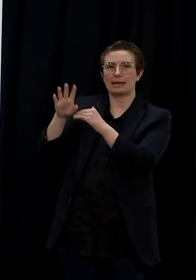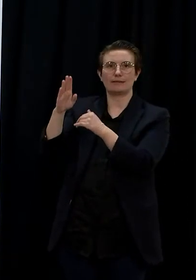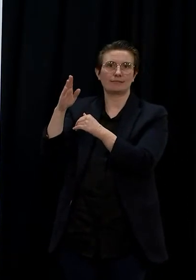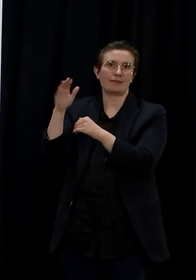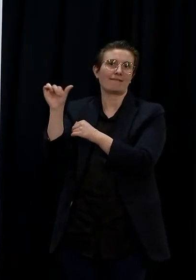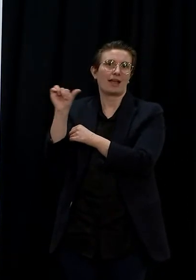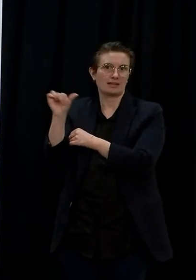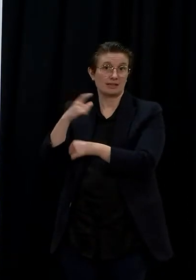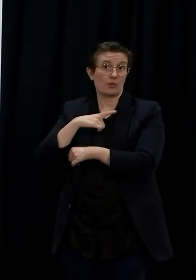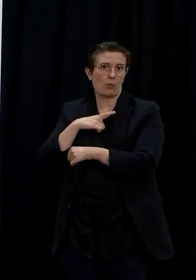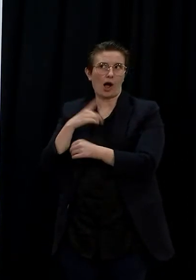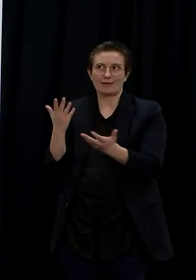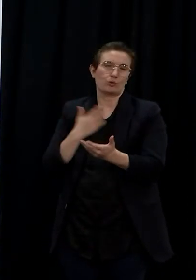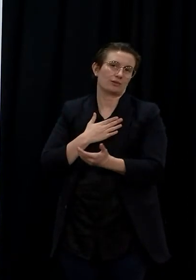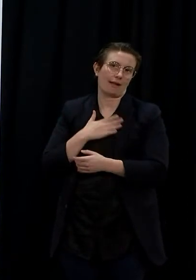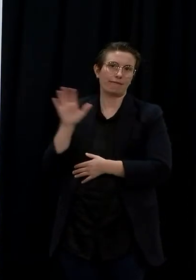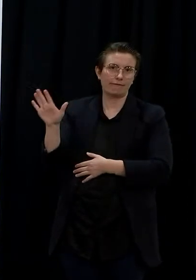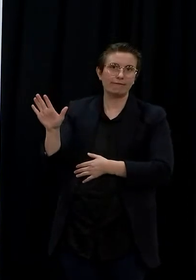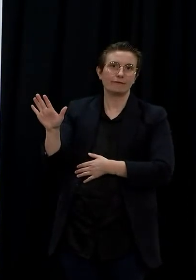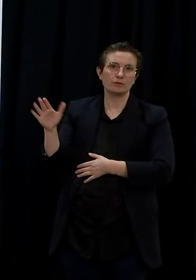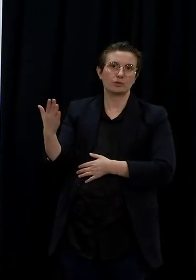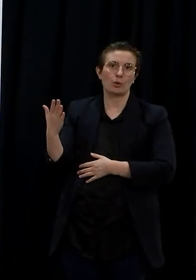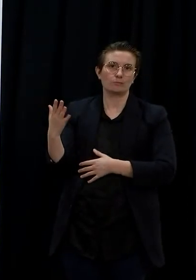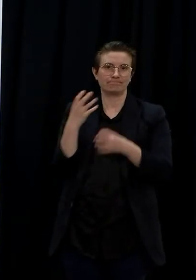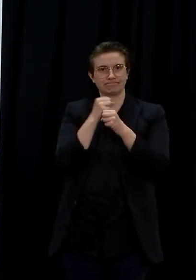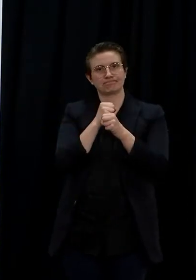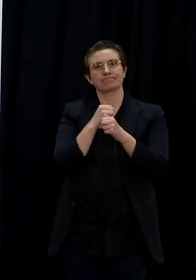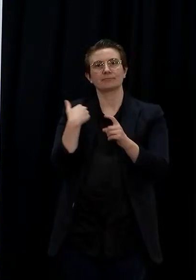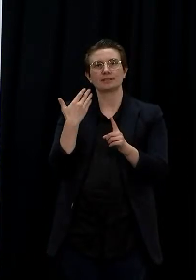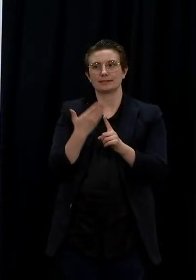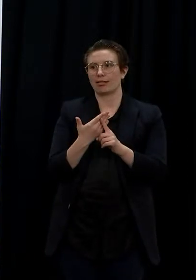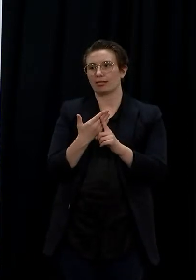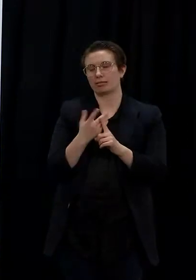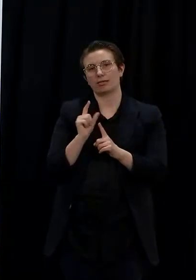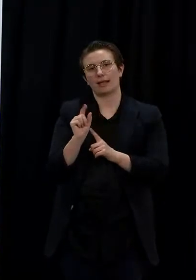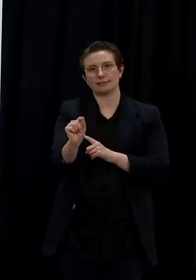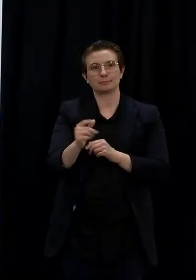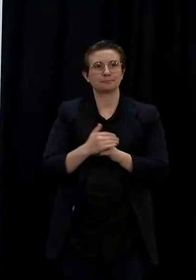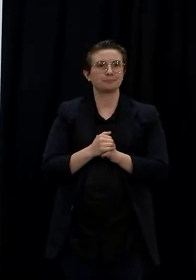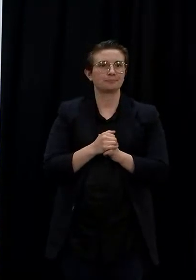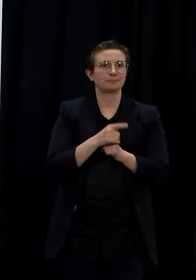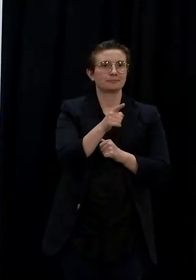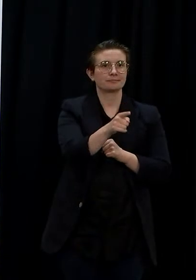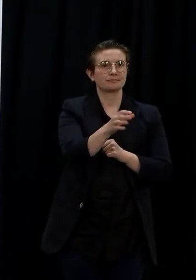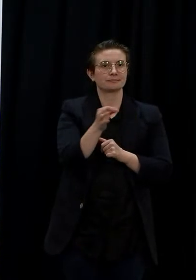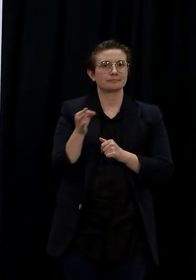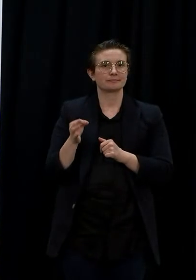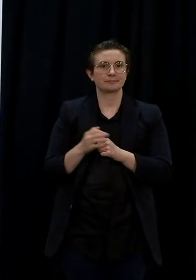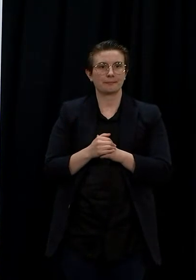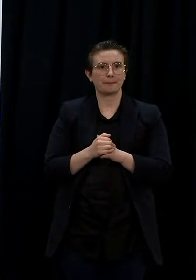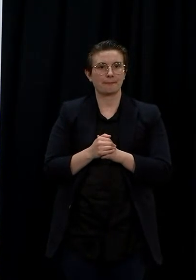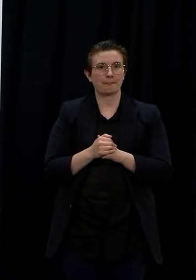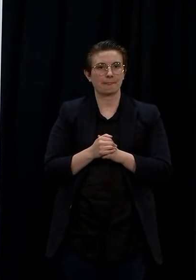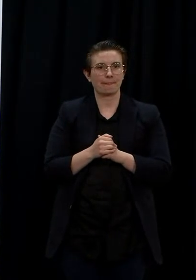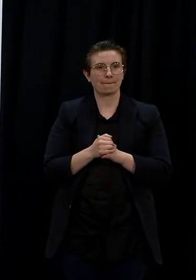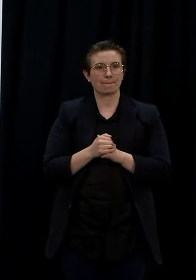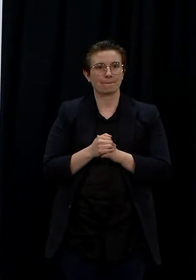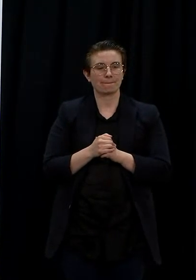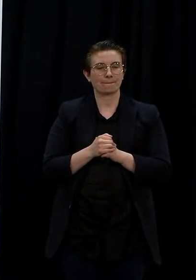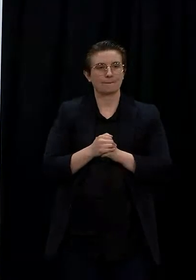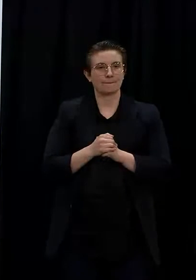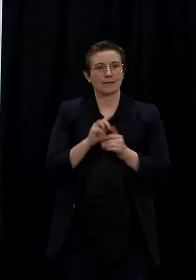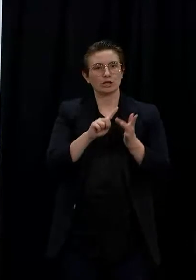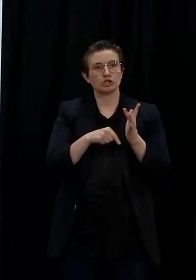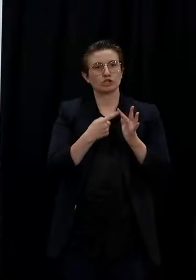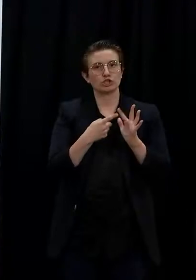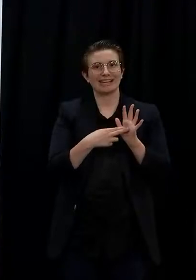report back to you. I had Jenna, and then I think I had Jenna. Yes. And then Henry. Sorry. We've spoken to